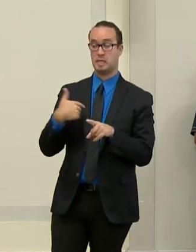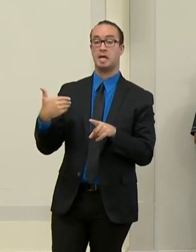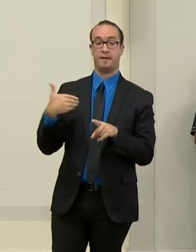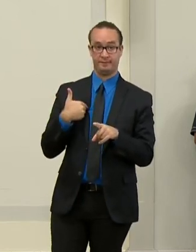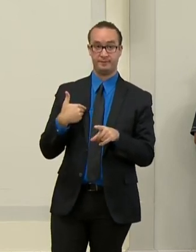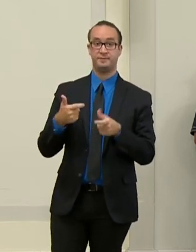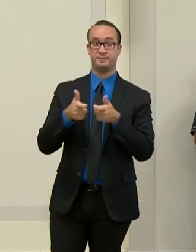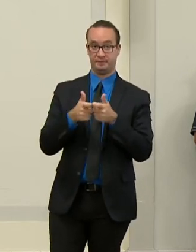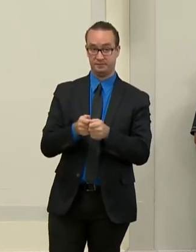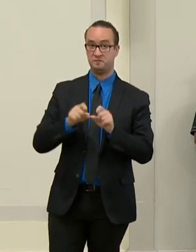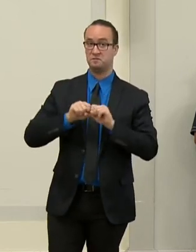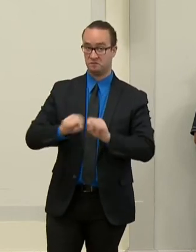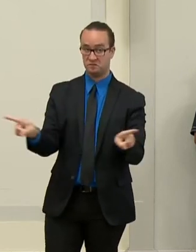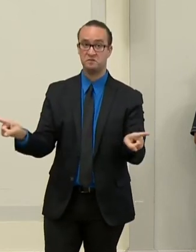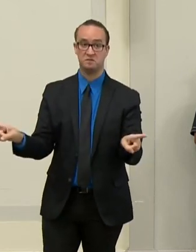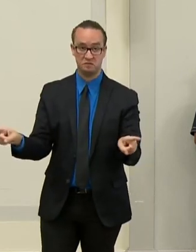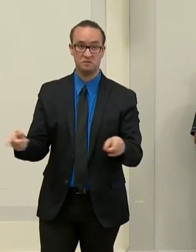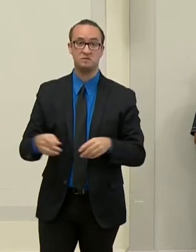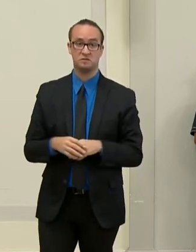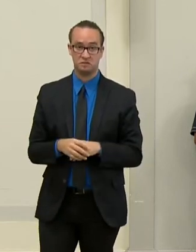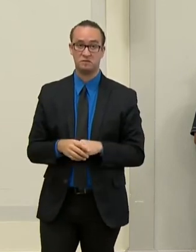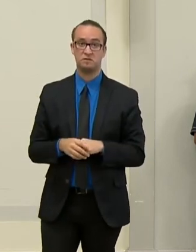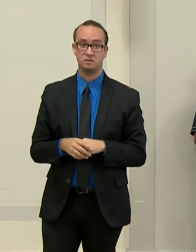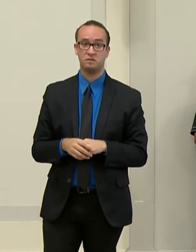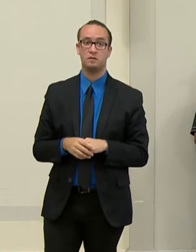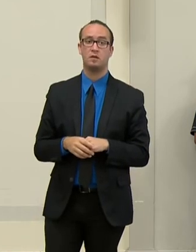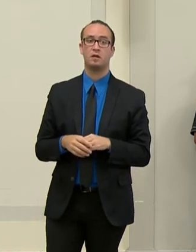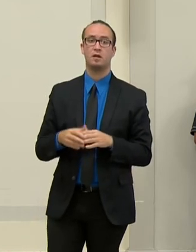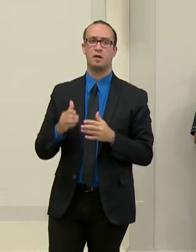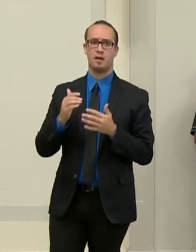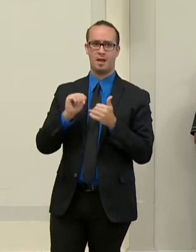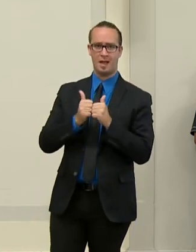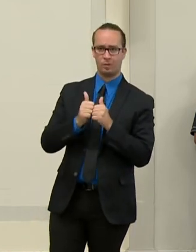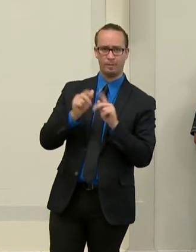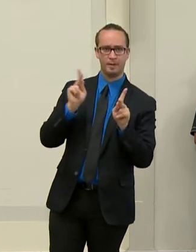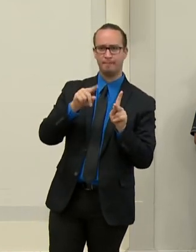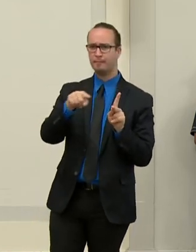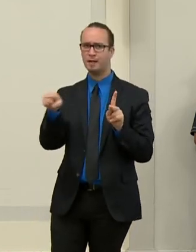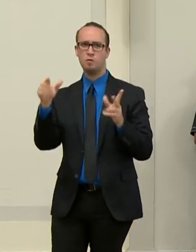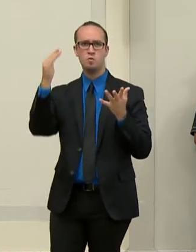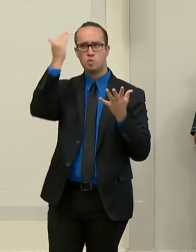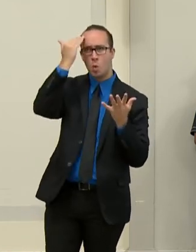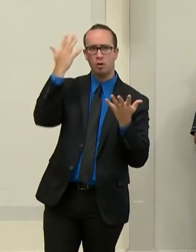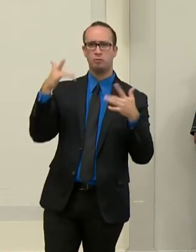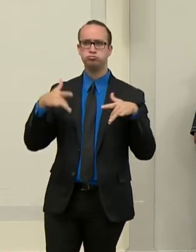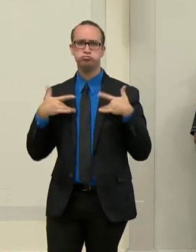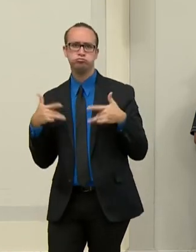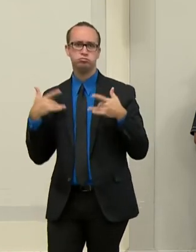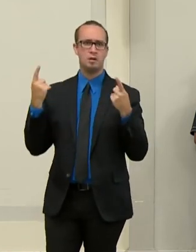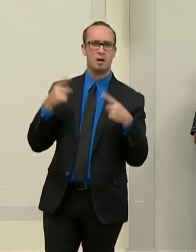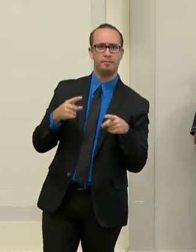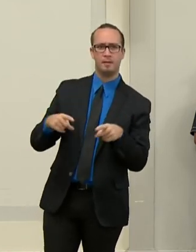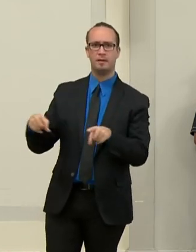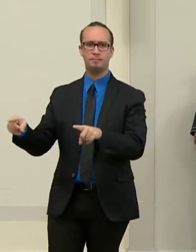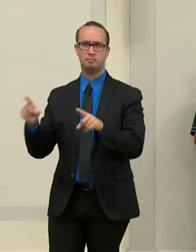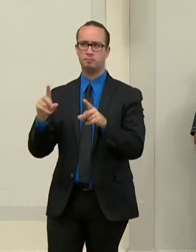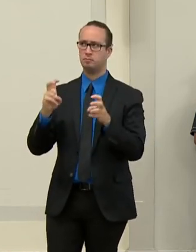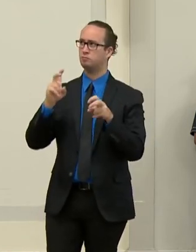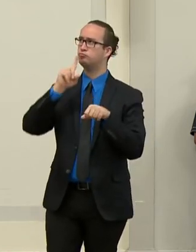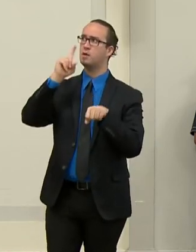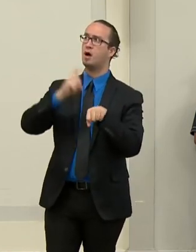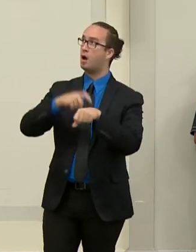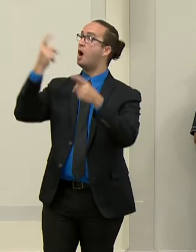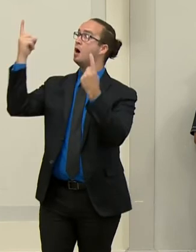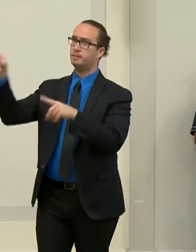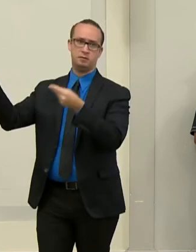looking into how we can make that possible so people can get updates on a real-time basis. However, again, um,